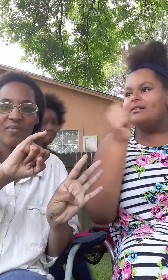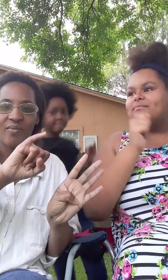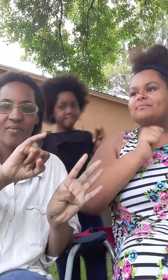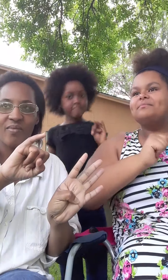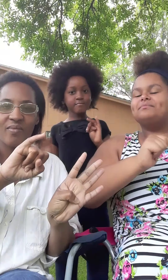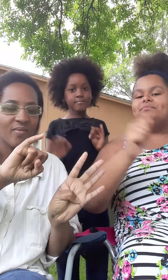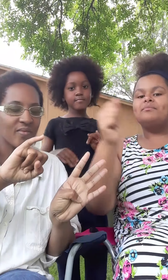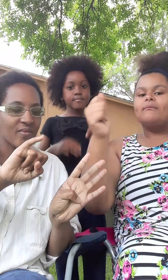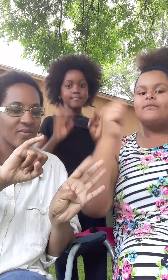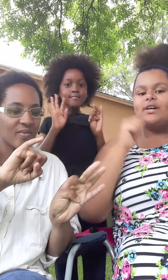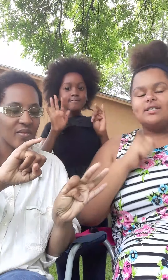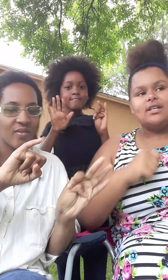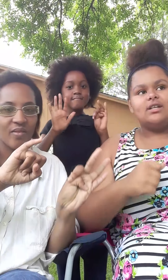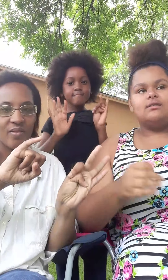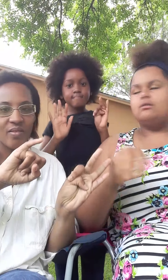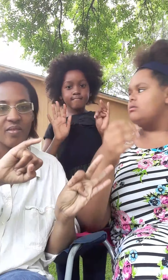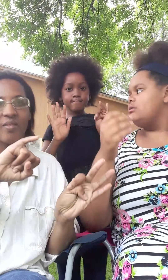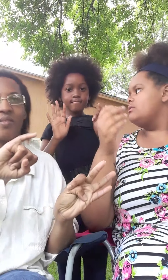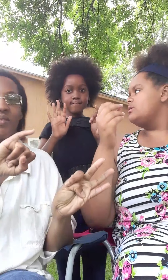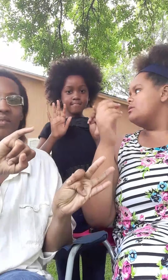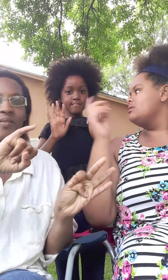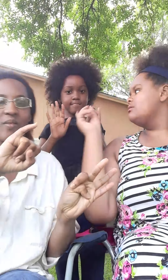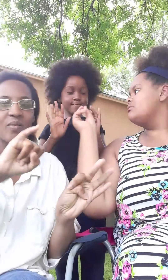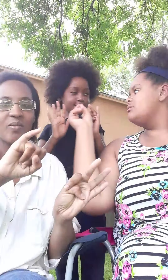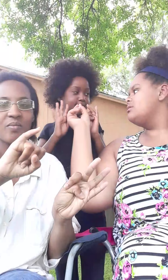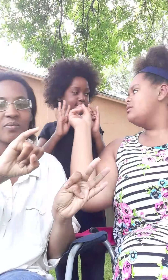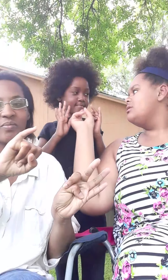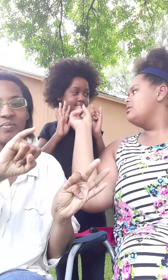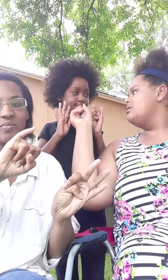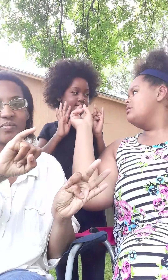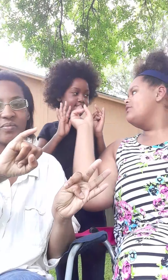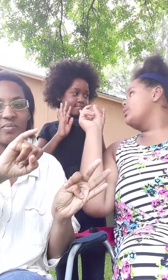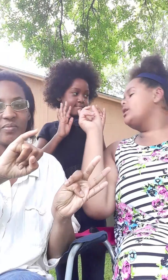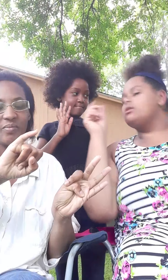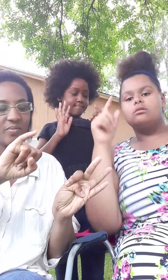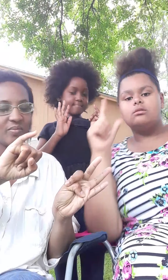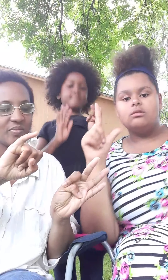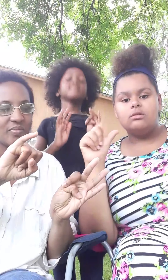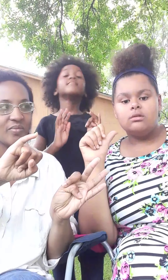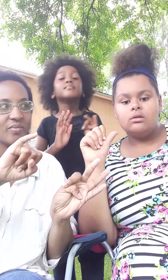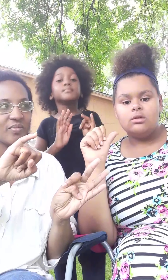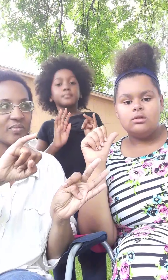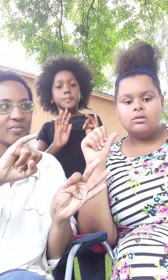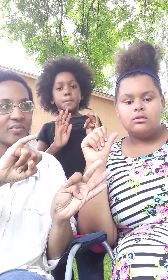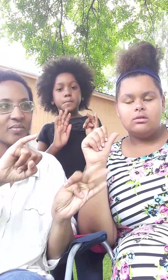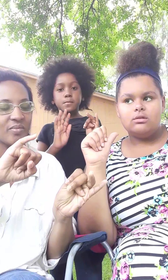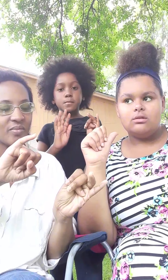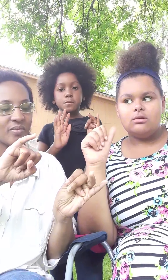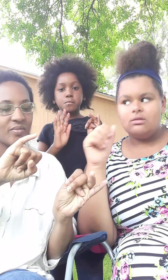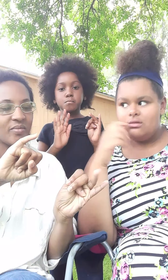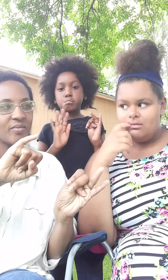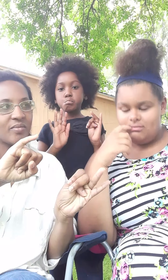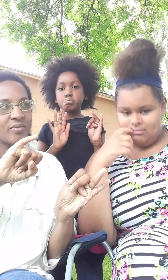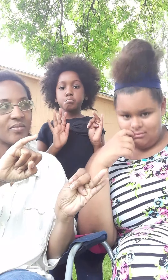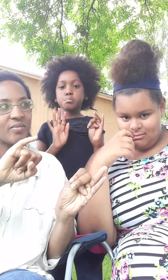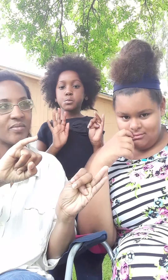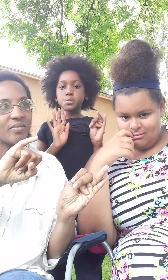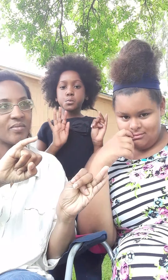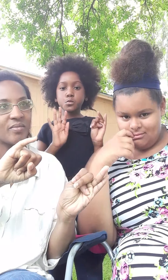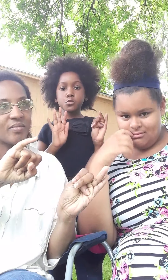First things first Rest in peace I can feel I'm gonna have to be with you Fuck these other niggas I'll be